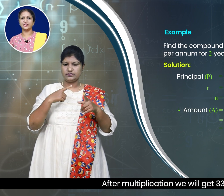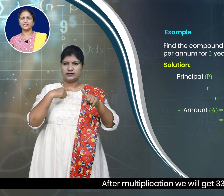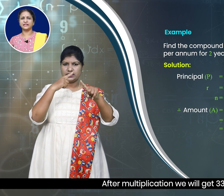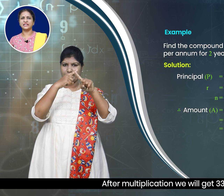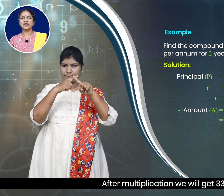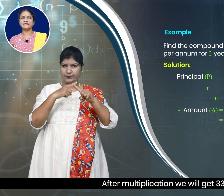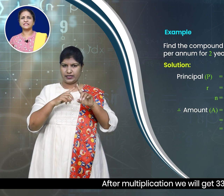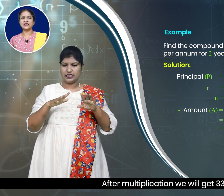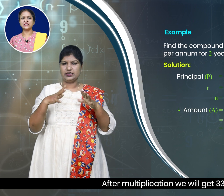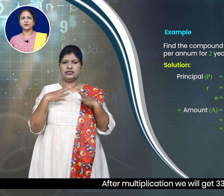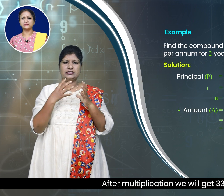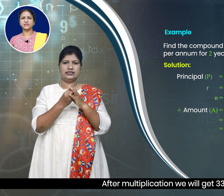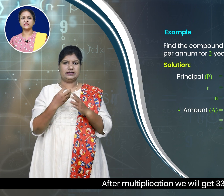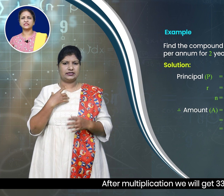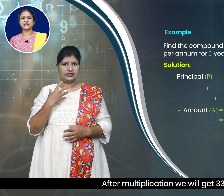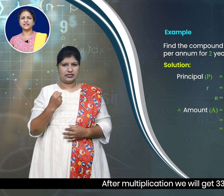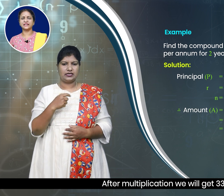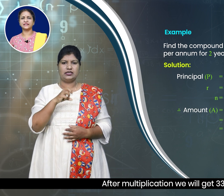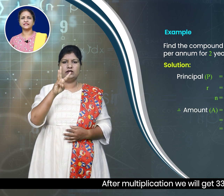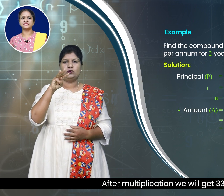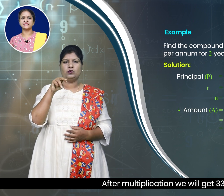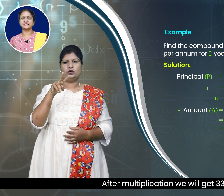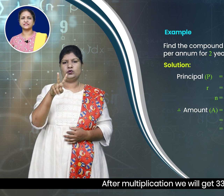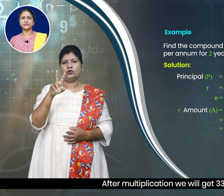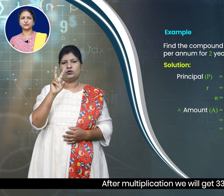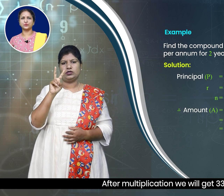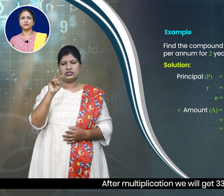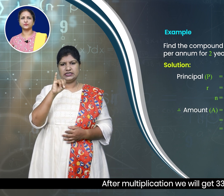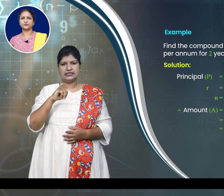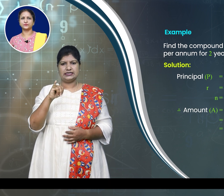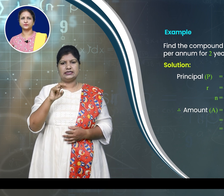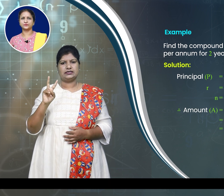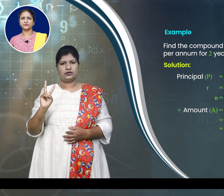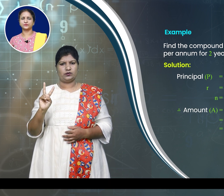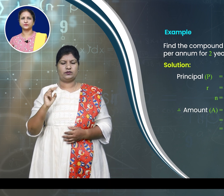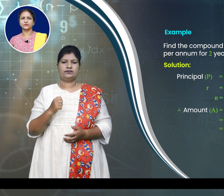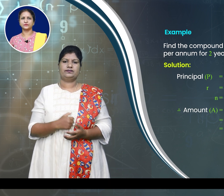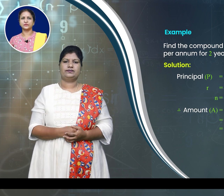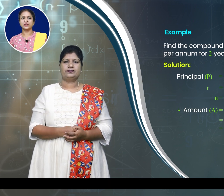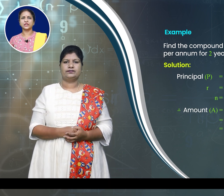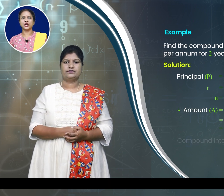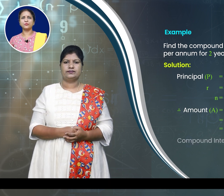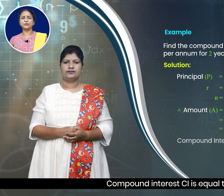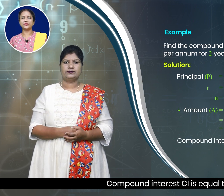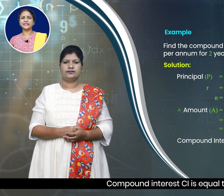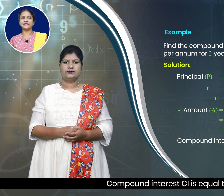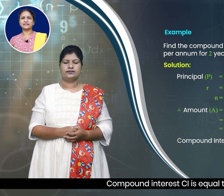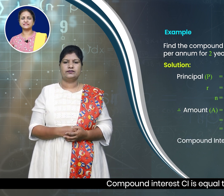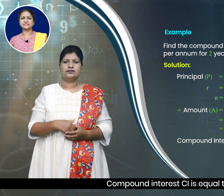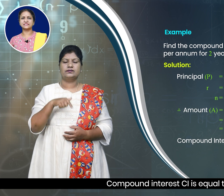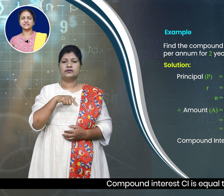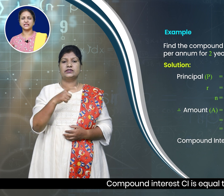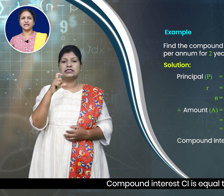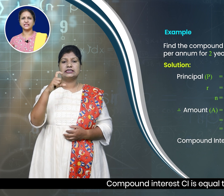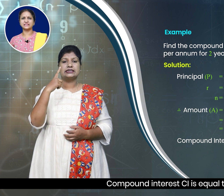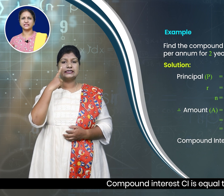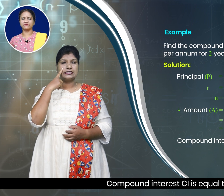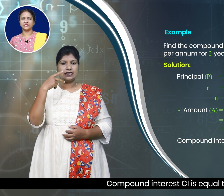get 3,362. Compound interest C i is equal